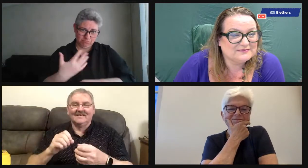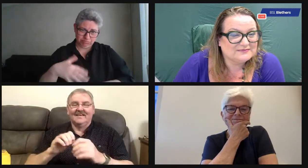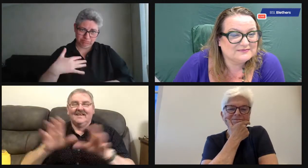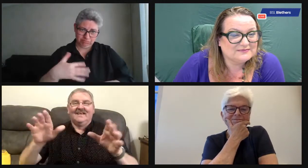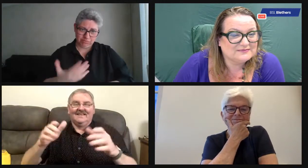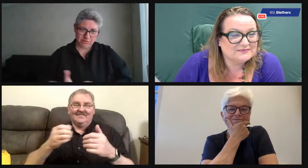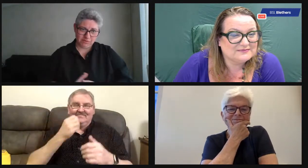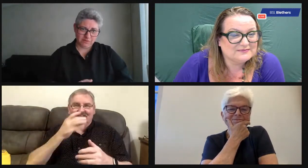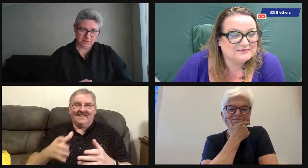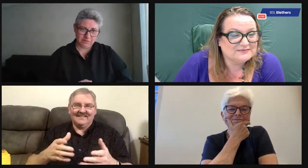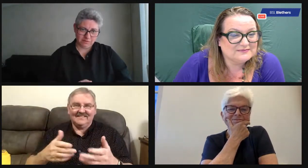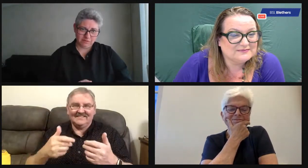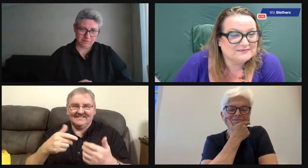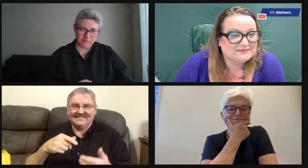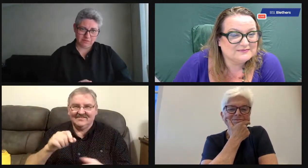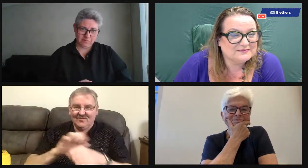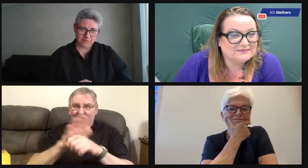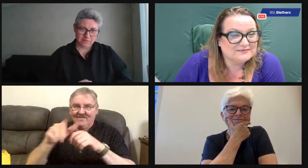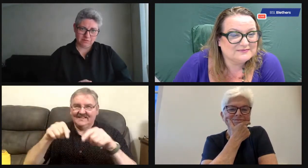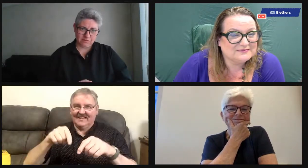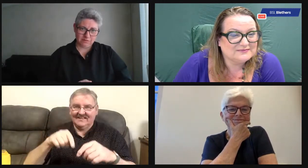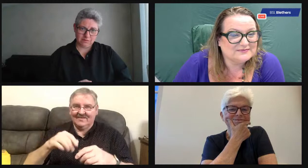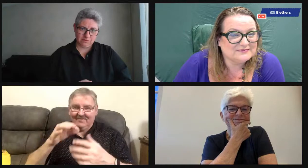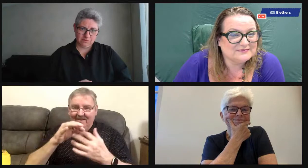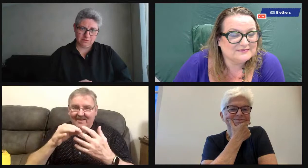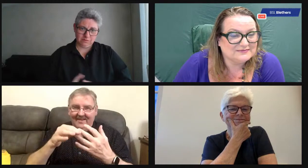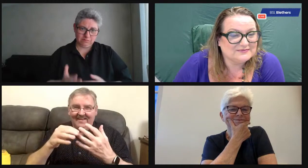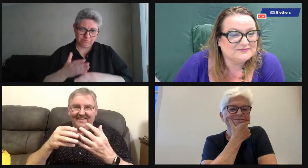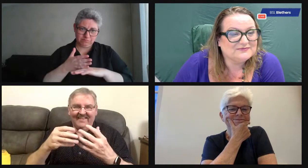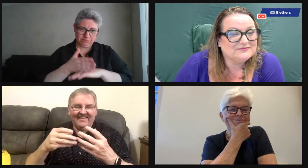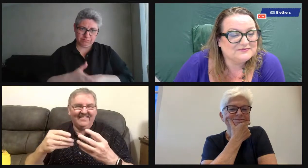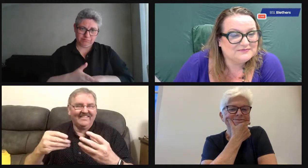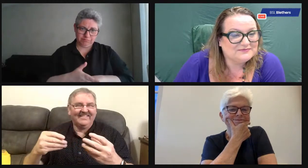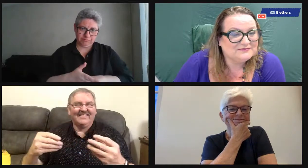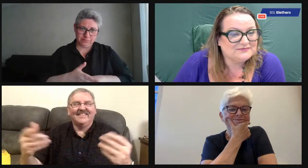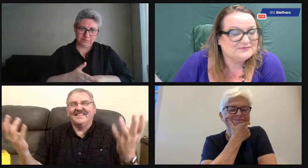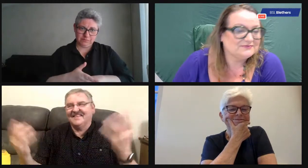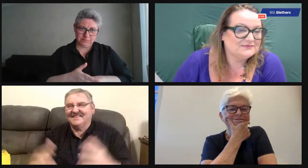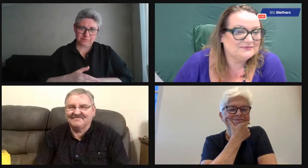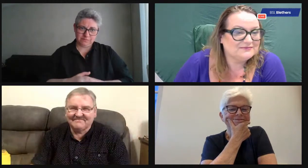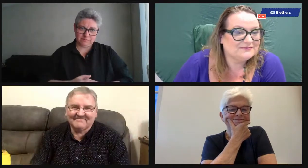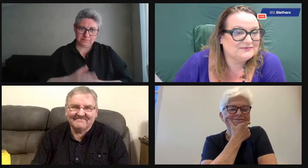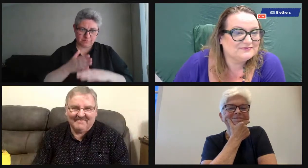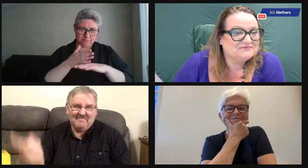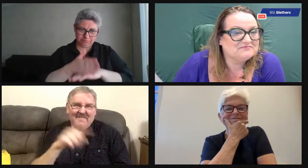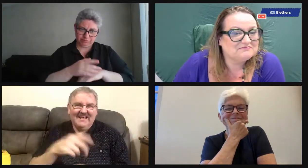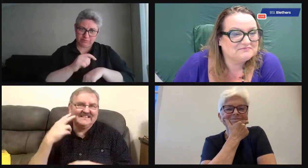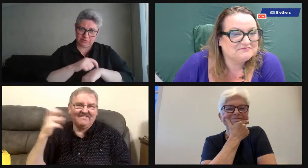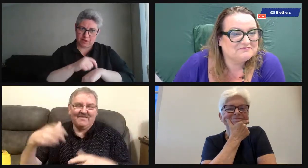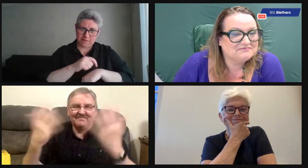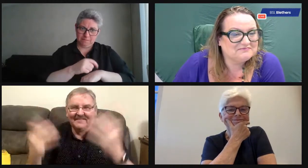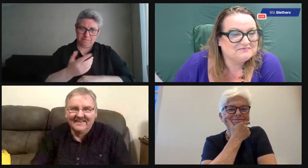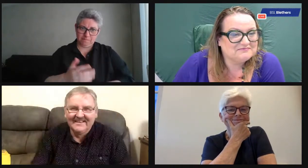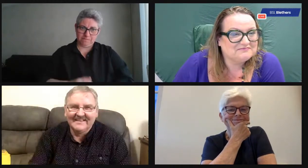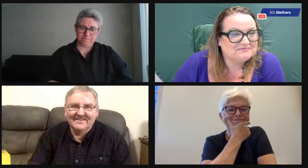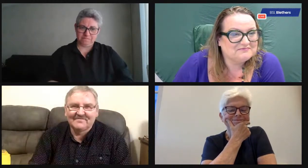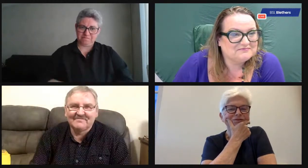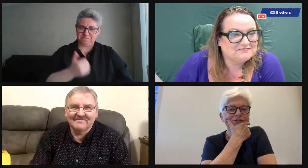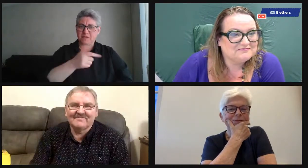we'd sort it all out, get the music and the timing right. And it happened, it was at COVID time. It was just before COVID and it sort